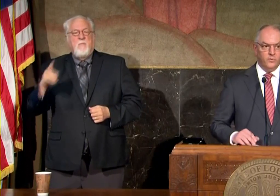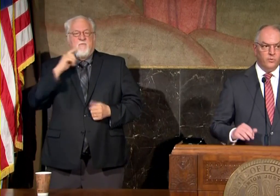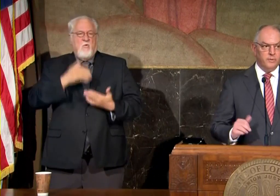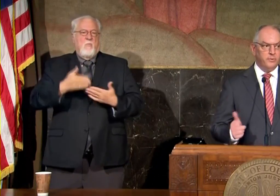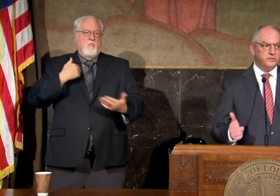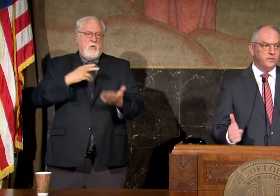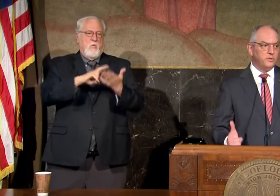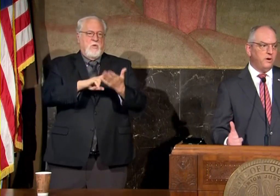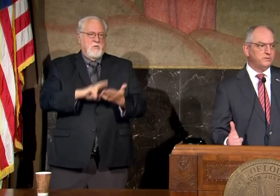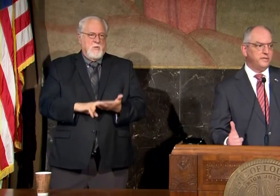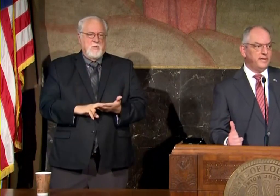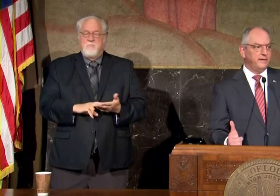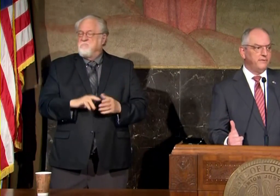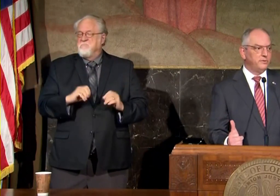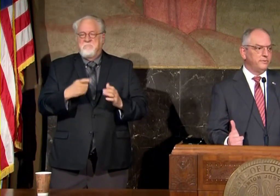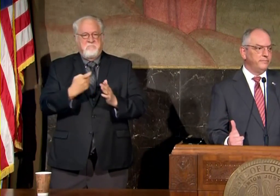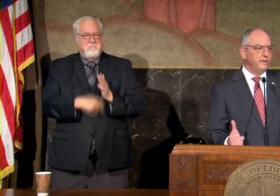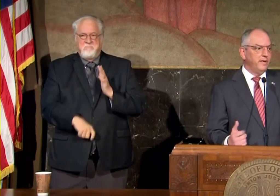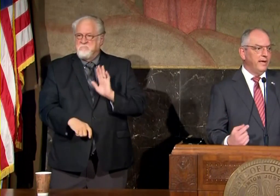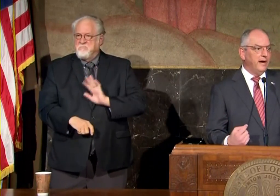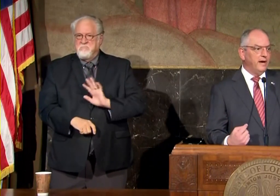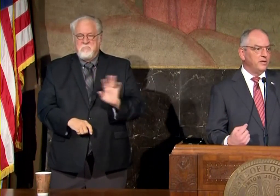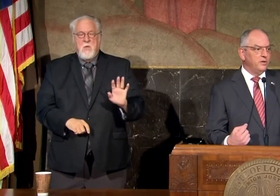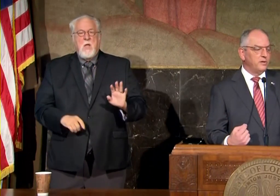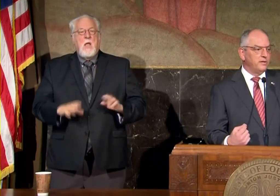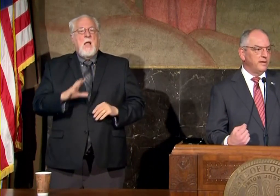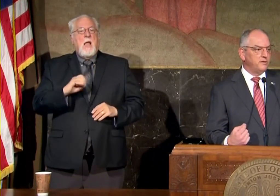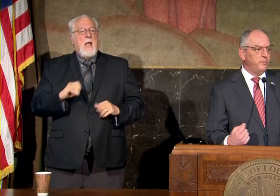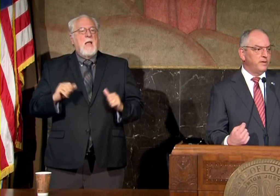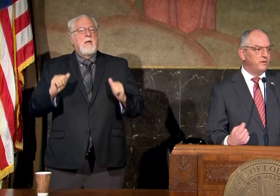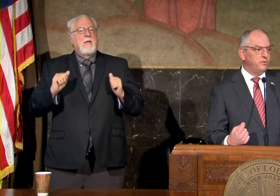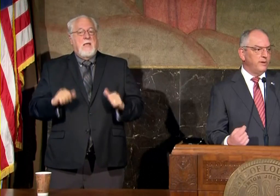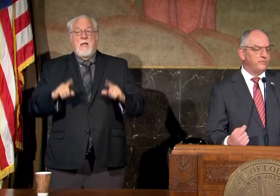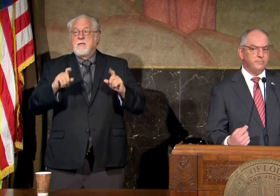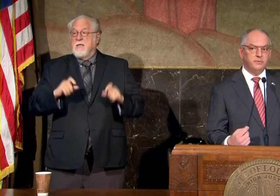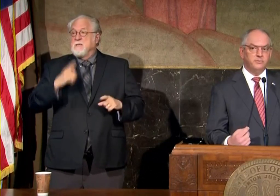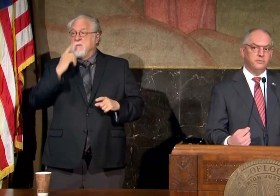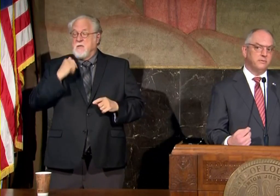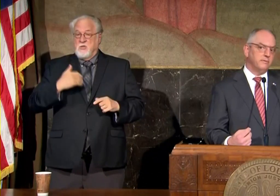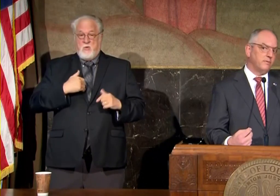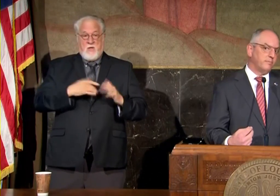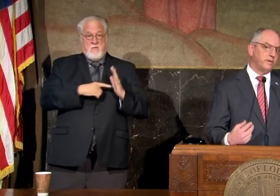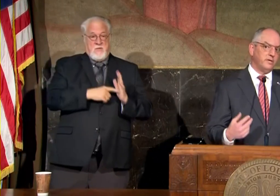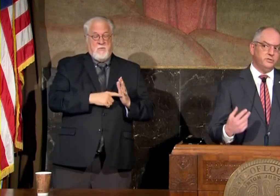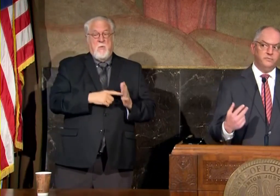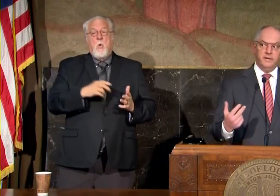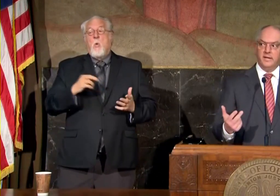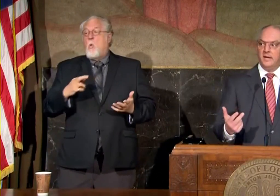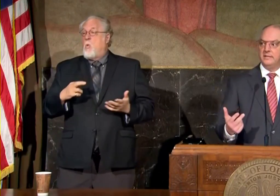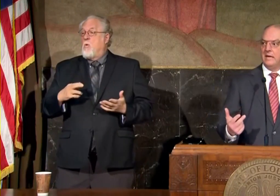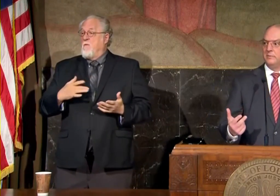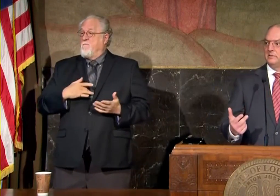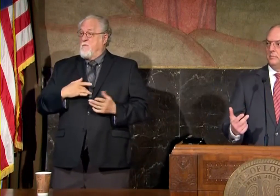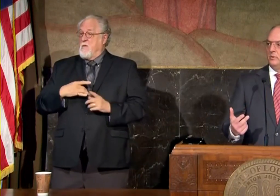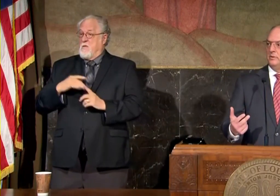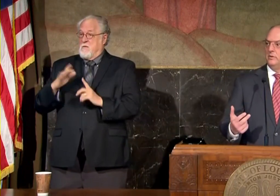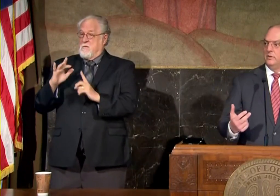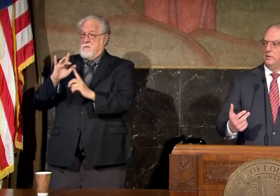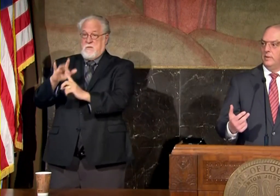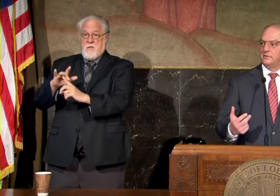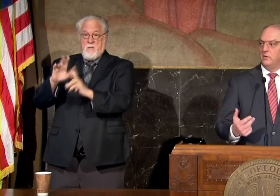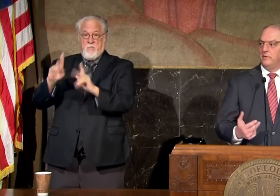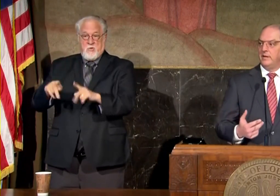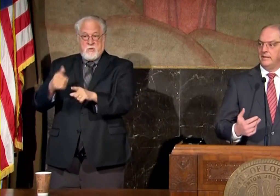remember it's no cost to the individual you can test because you have symptoms or or because you've been in contact with someone